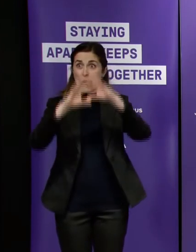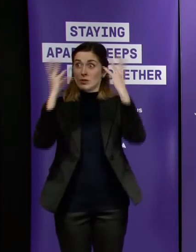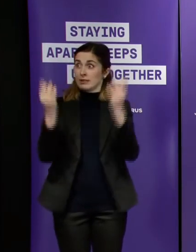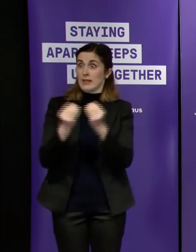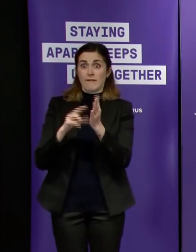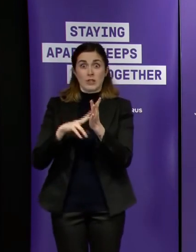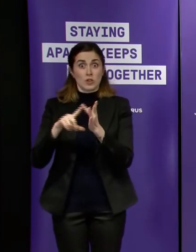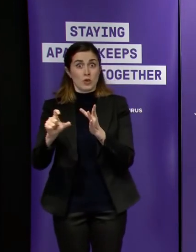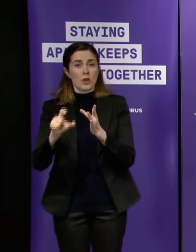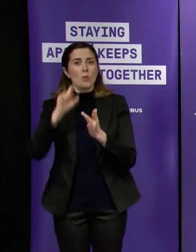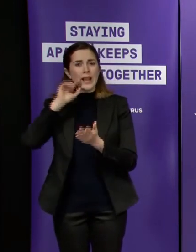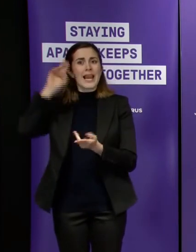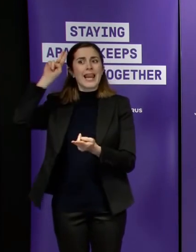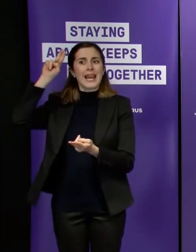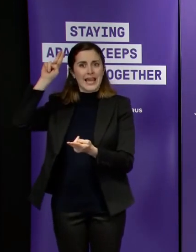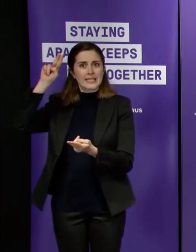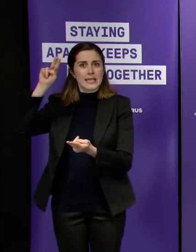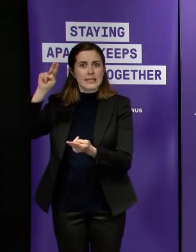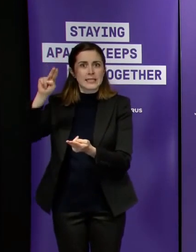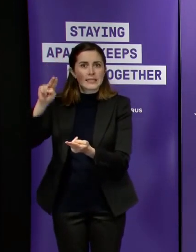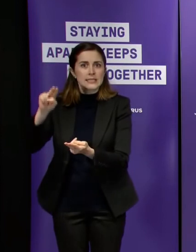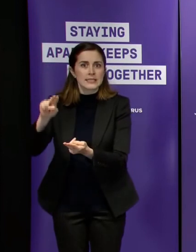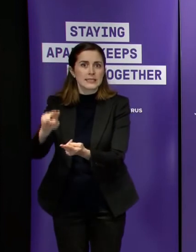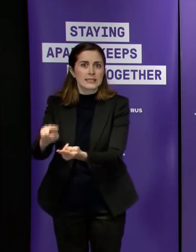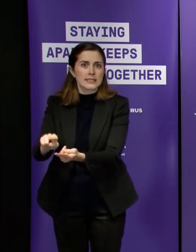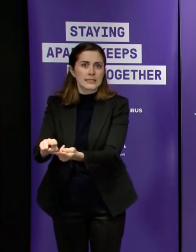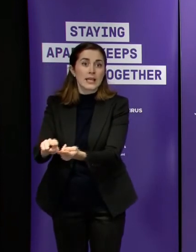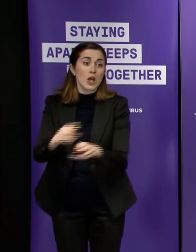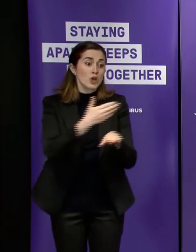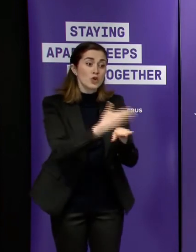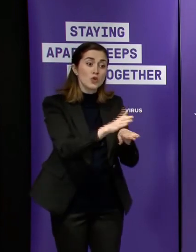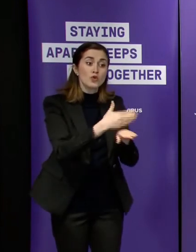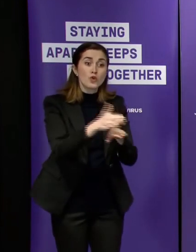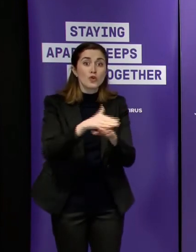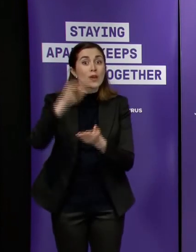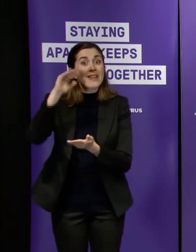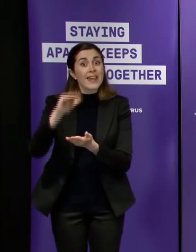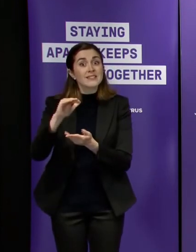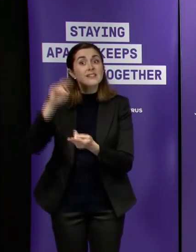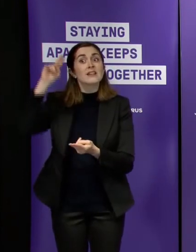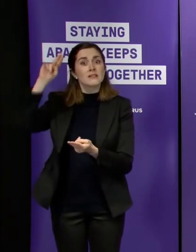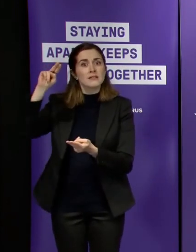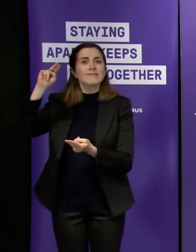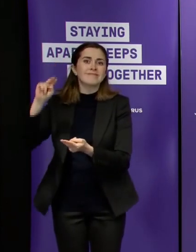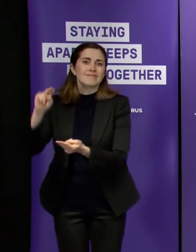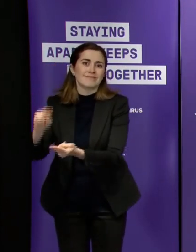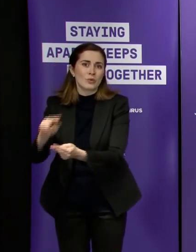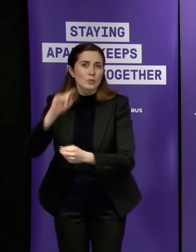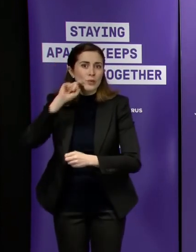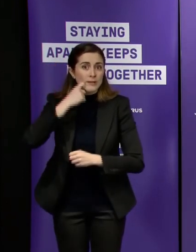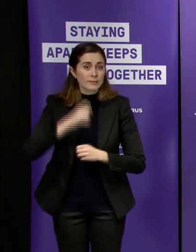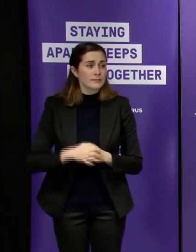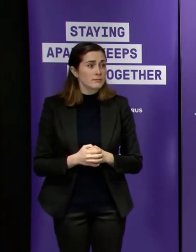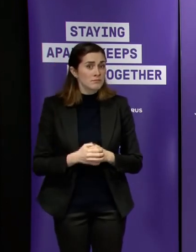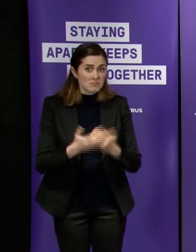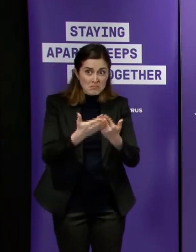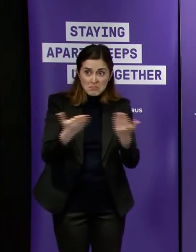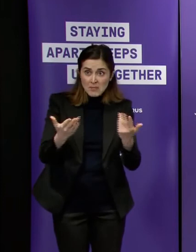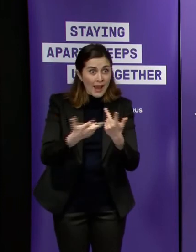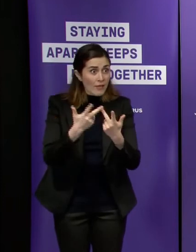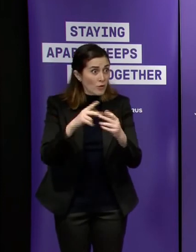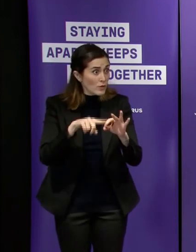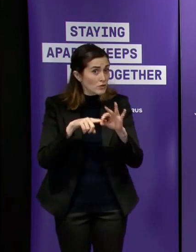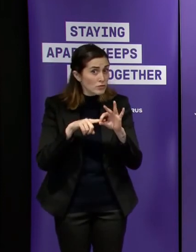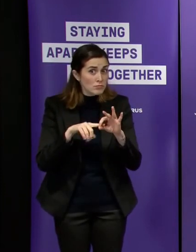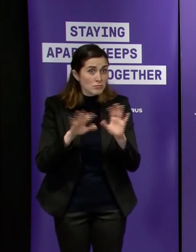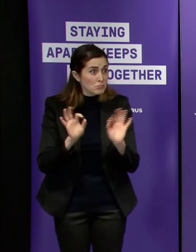because less are going onto the list if that makes sense any other issues again if you've got symptoms